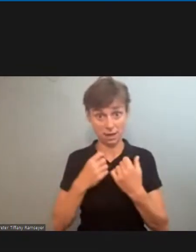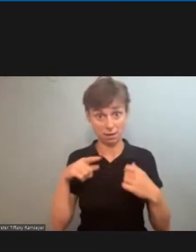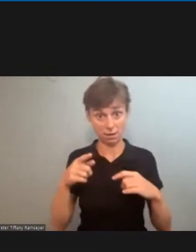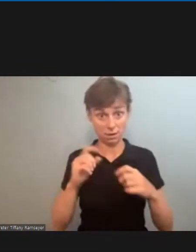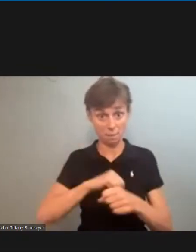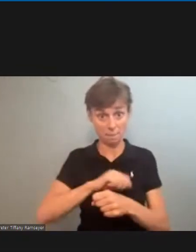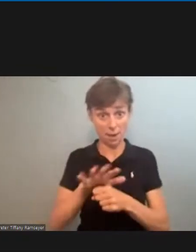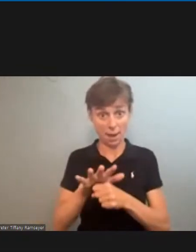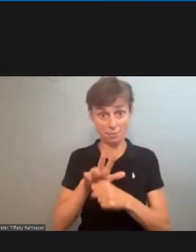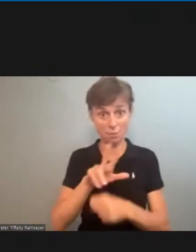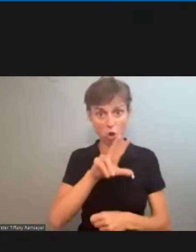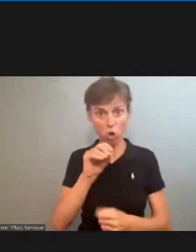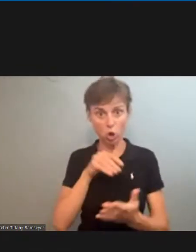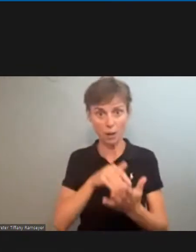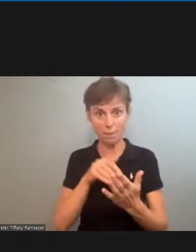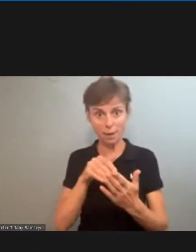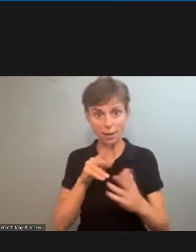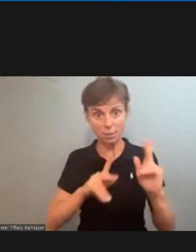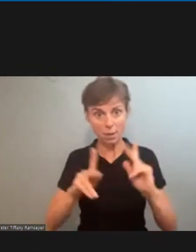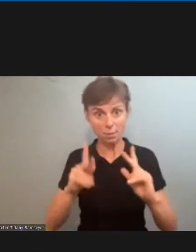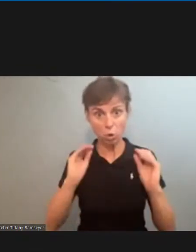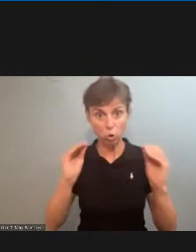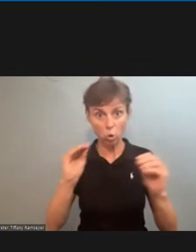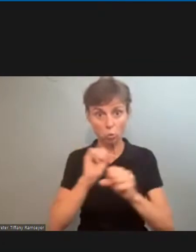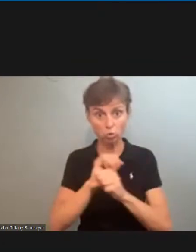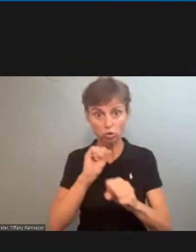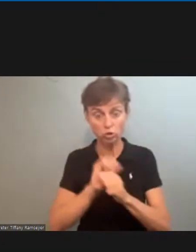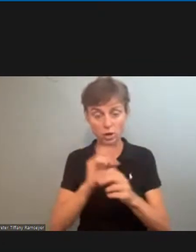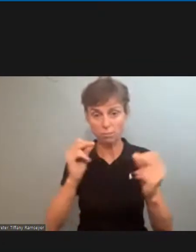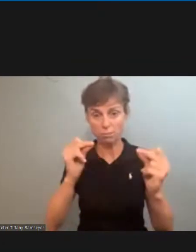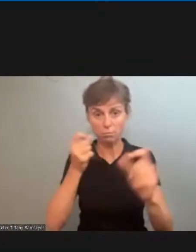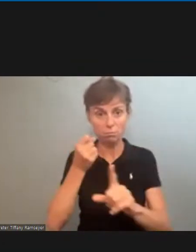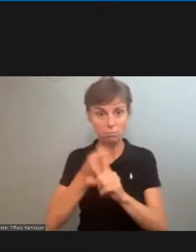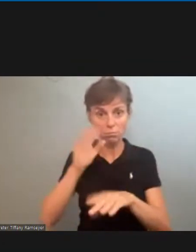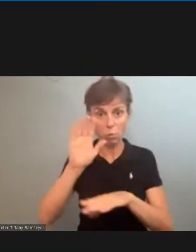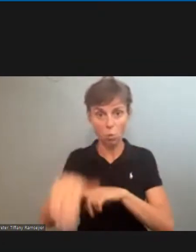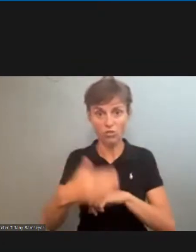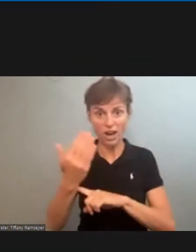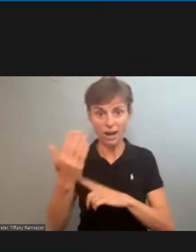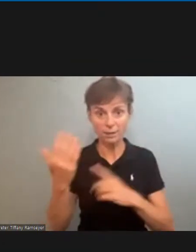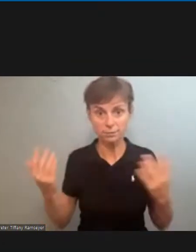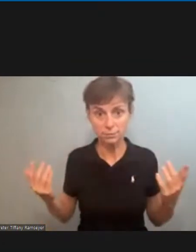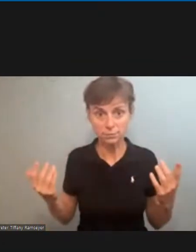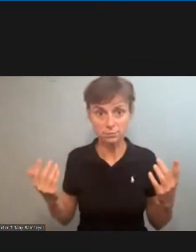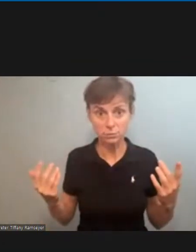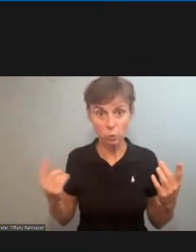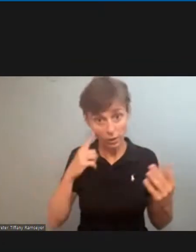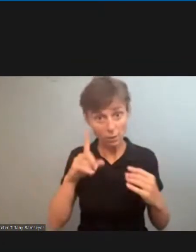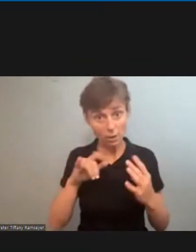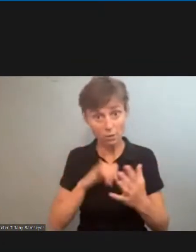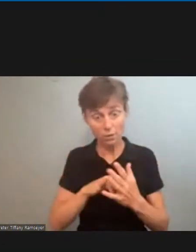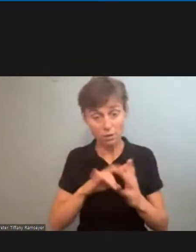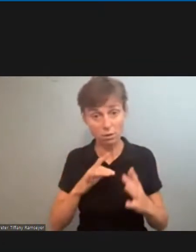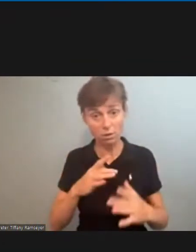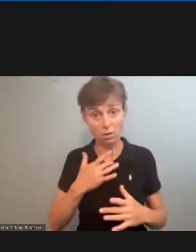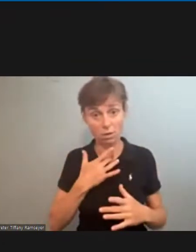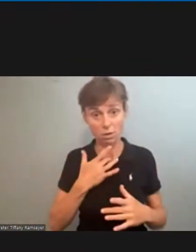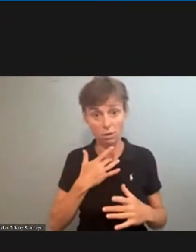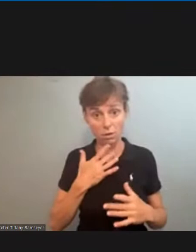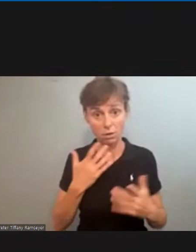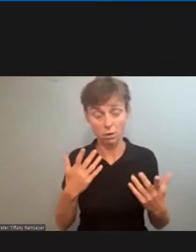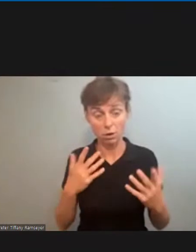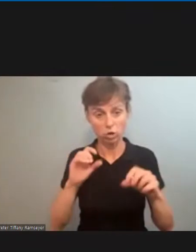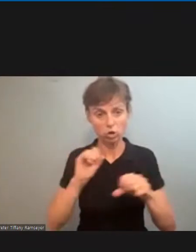30 million people found themselves out of work almost overnight think about that it's a wonderful right of job security